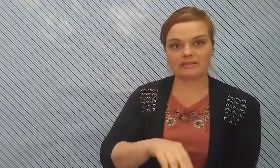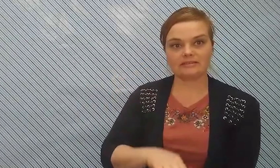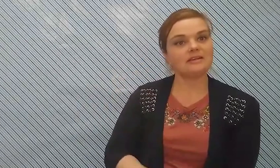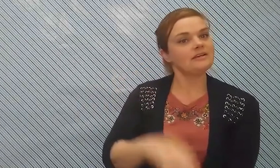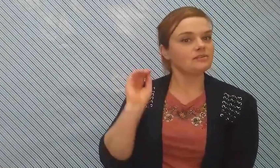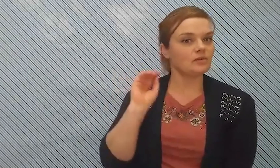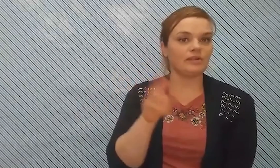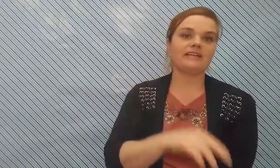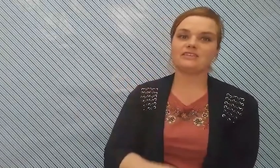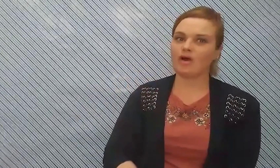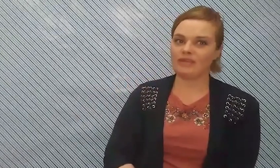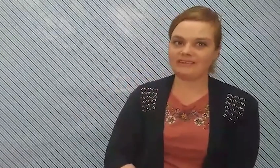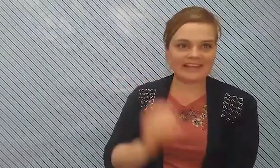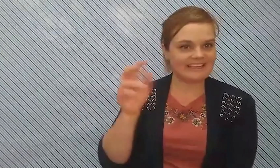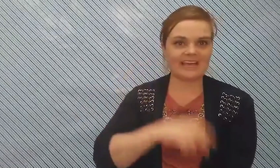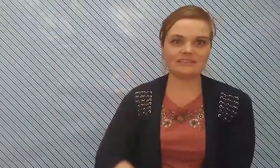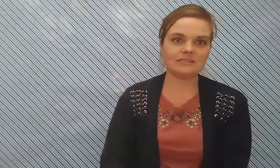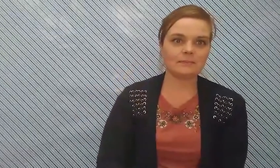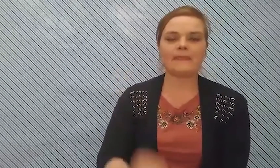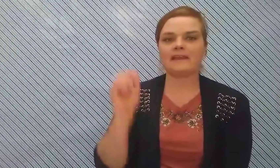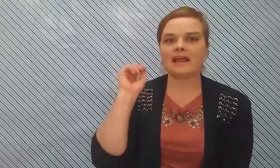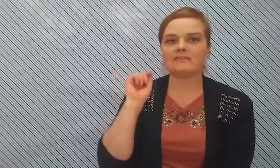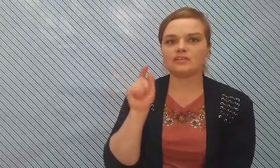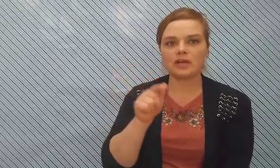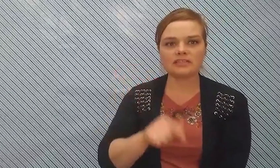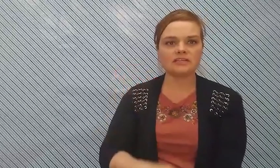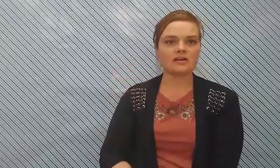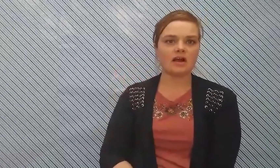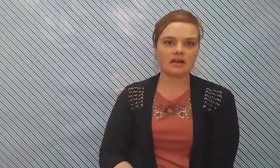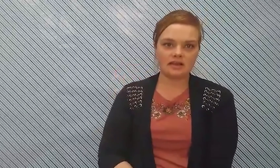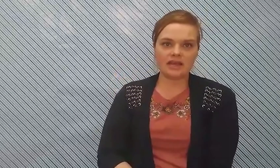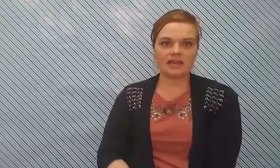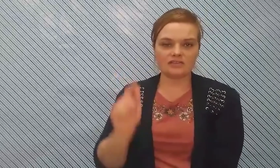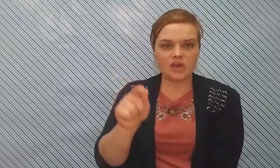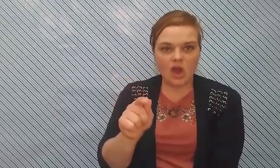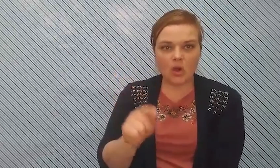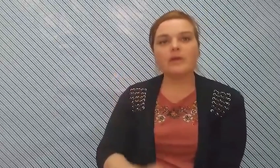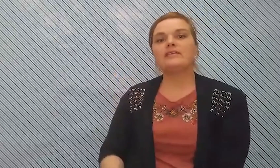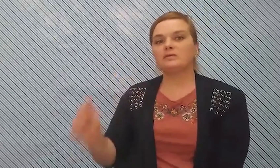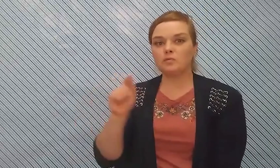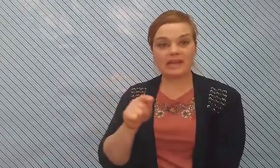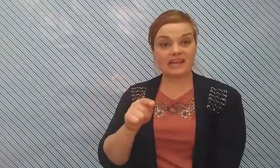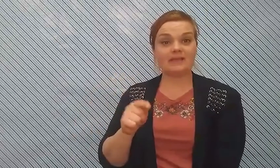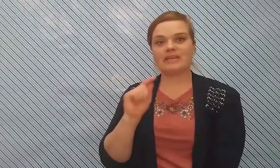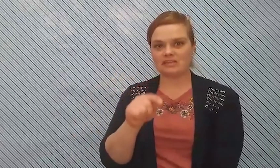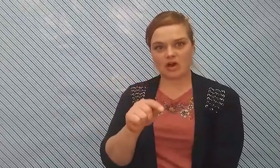so let's all be like kids and have a trust in our god and know that we belong